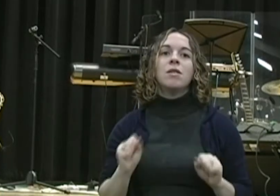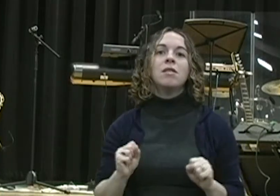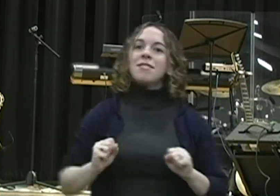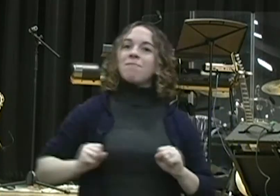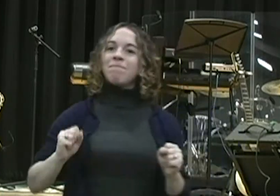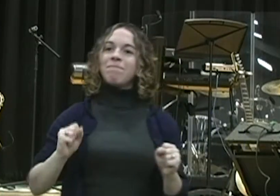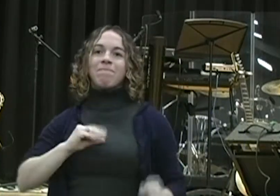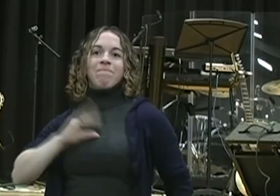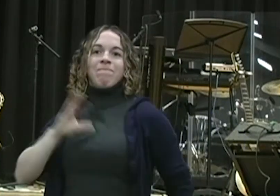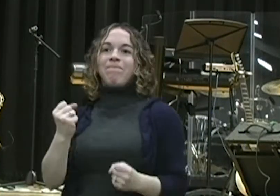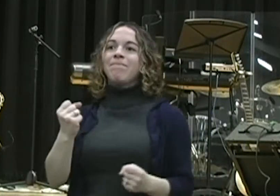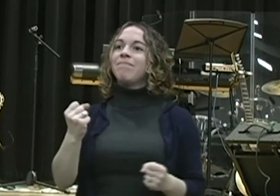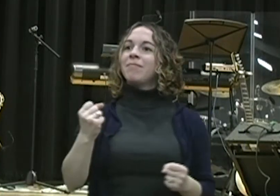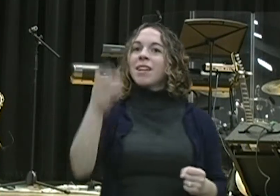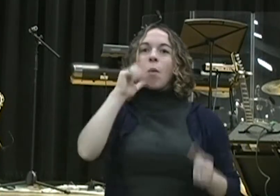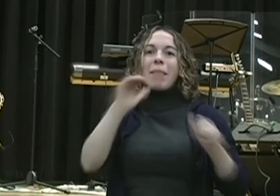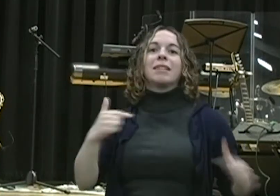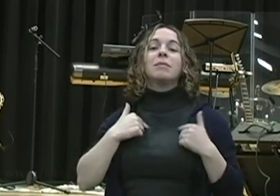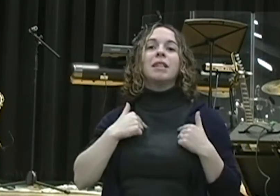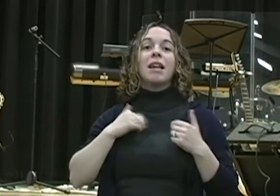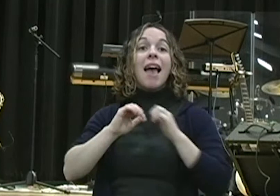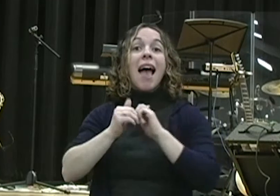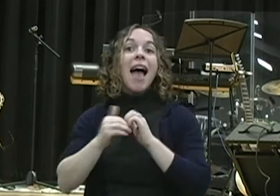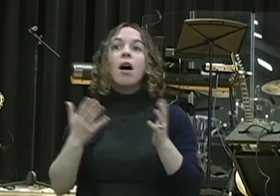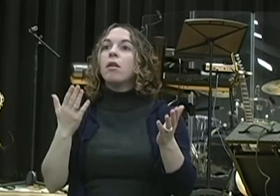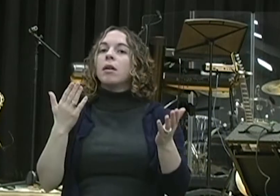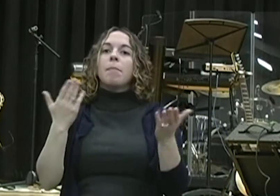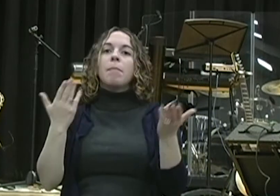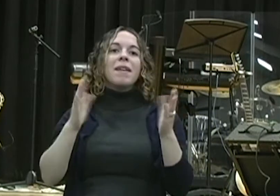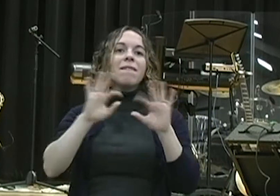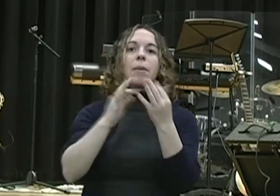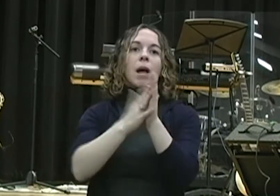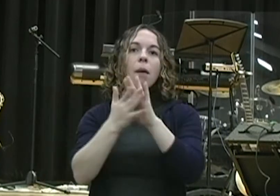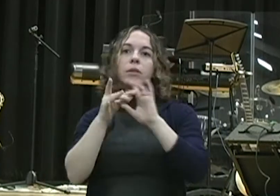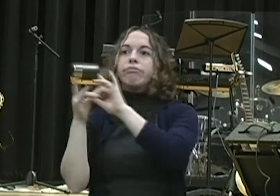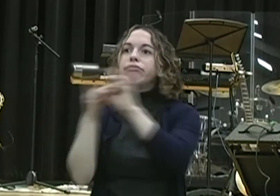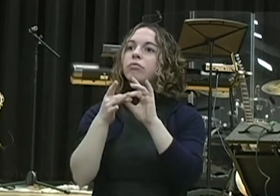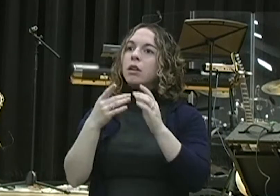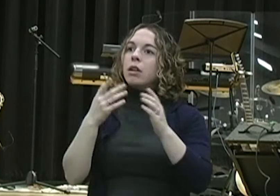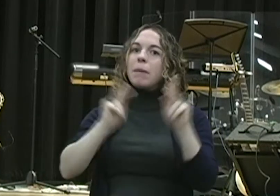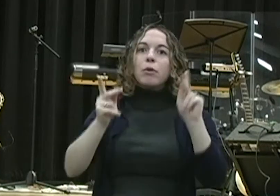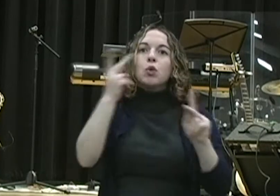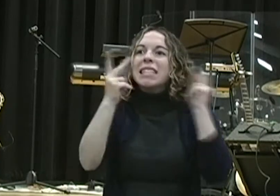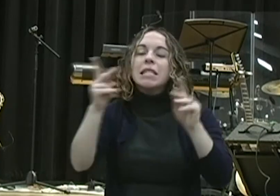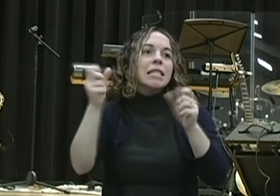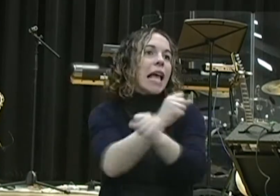hands. Is there an amen in the house? Amen. So, that was the first part